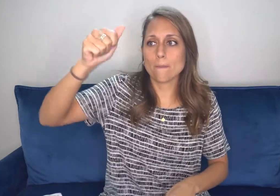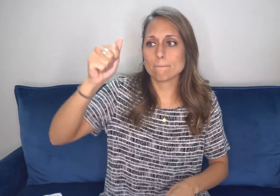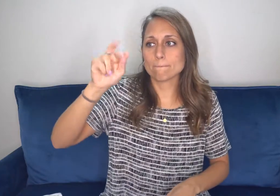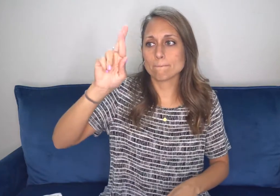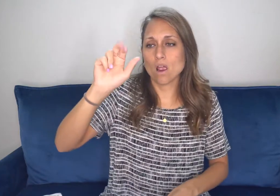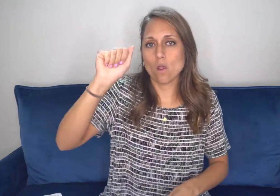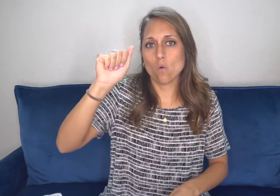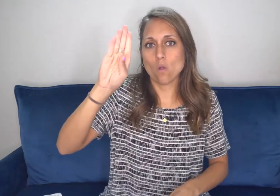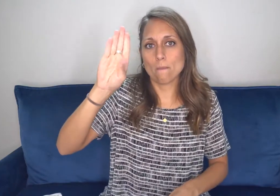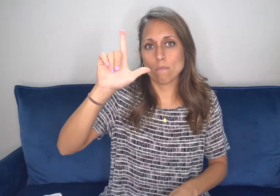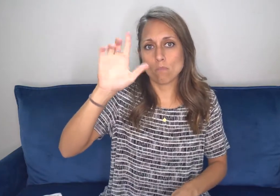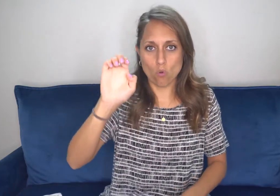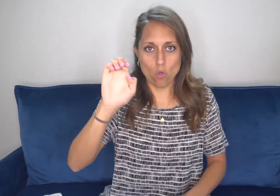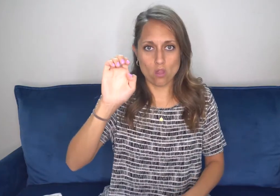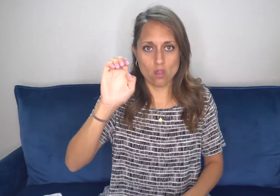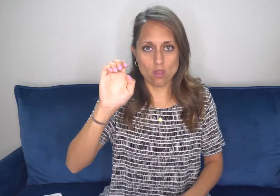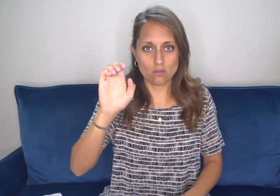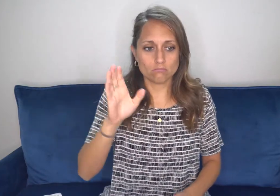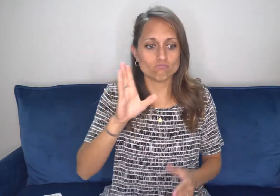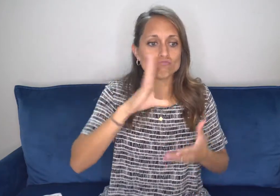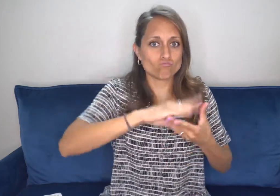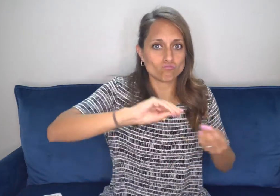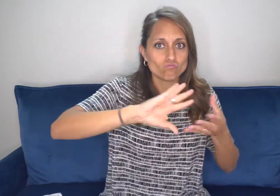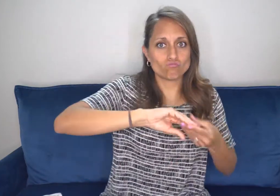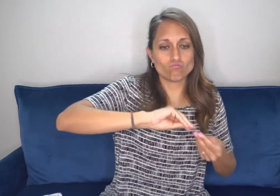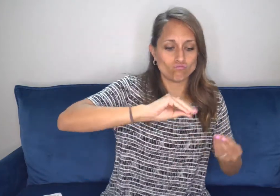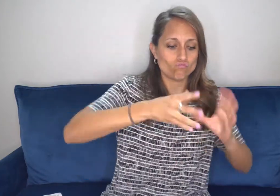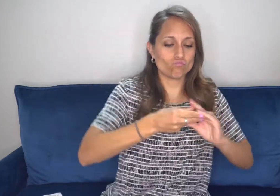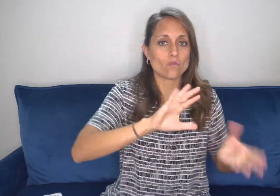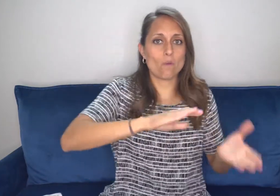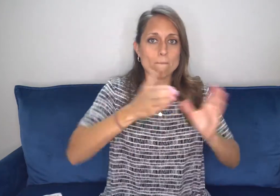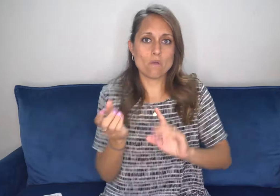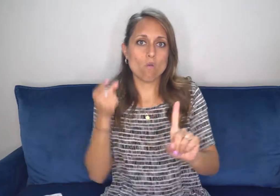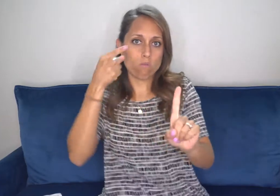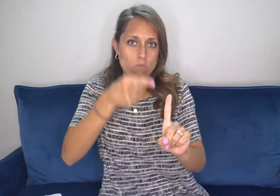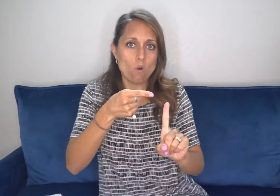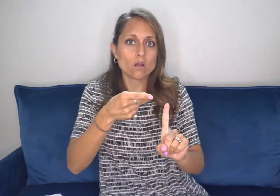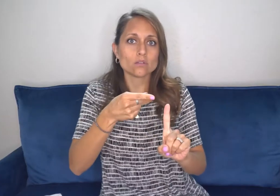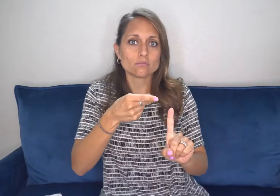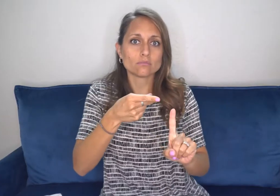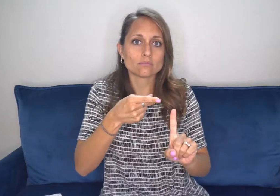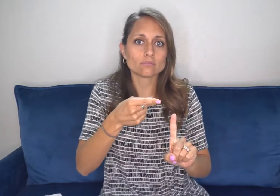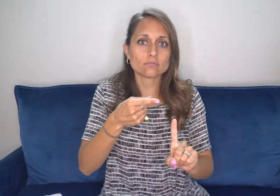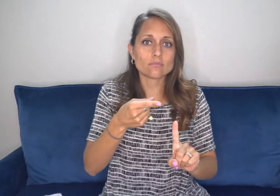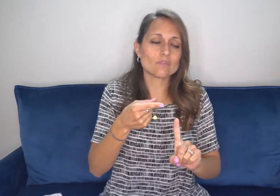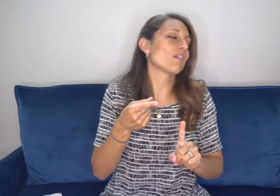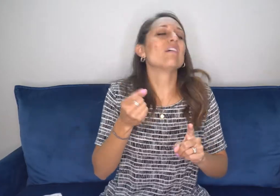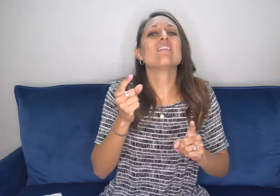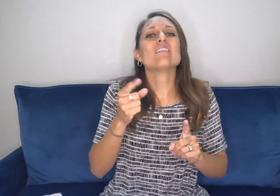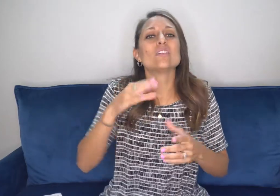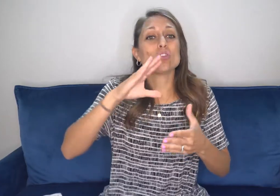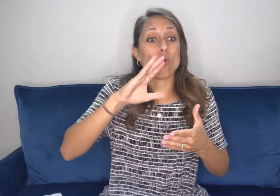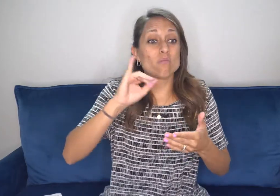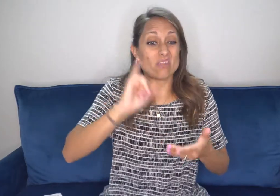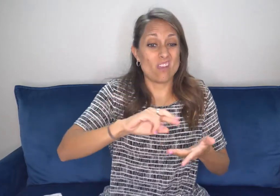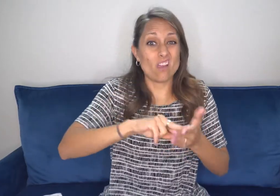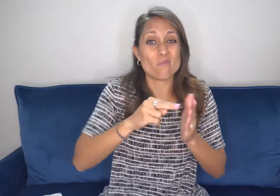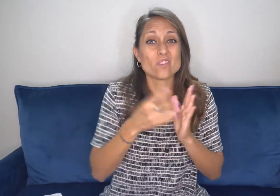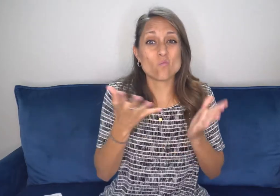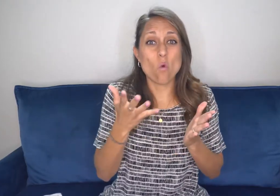this parable, right? It's a story that Jesus told. And this parable is a story that acts